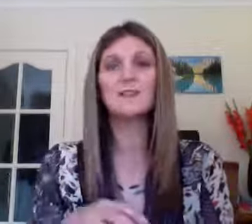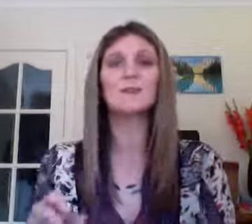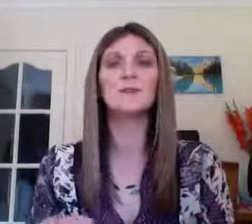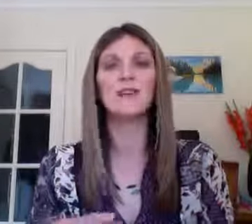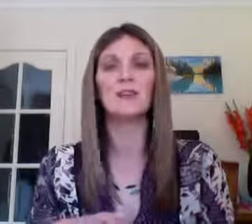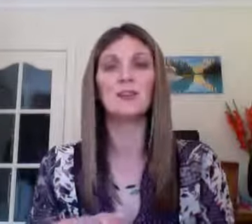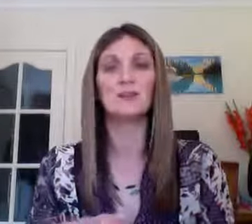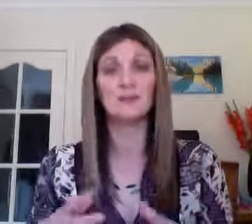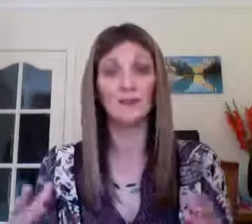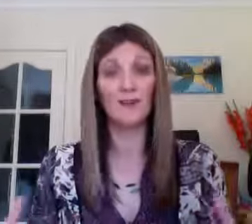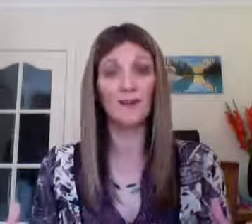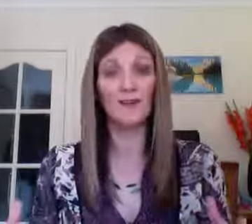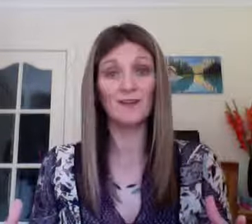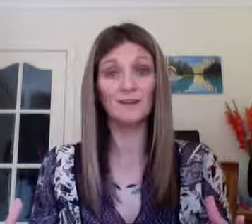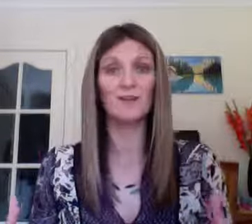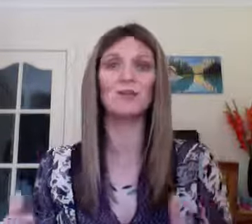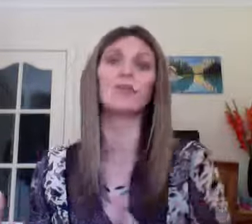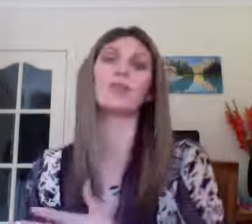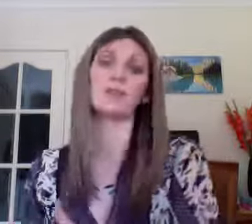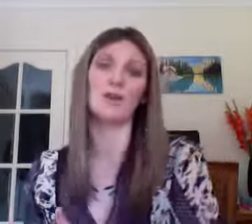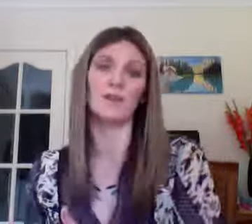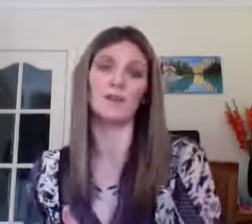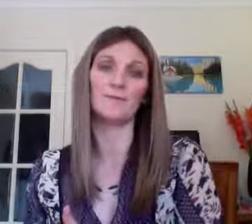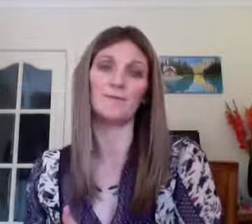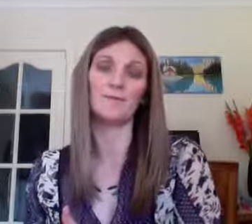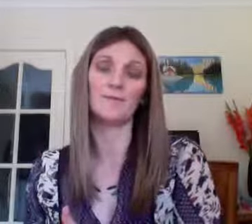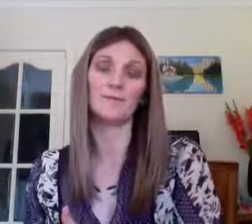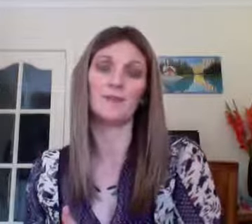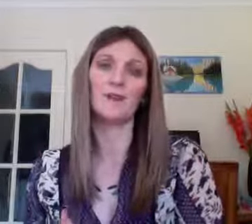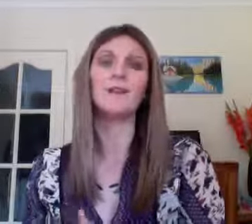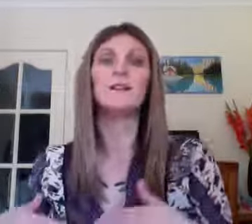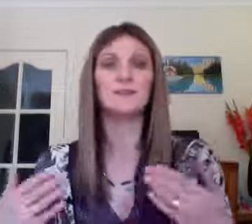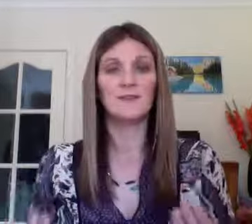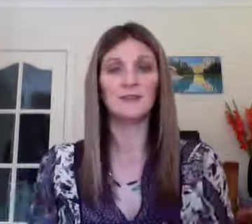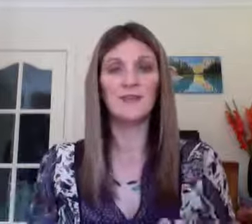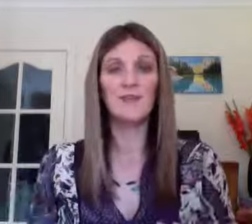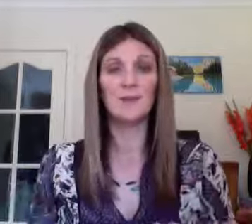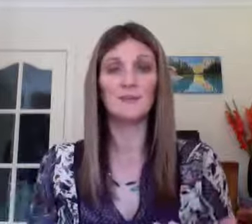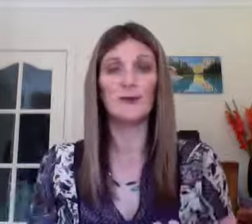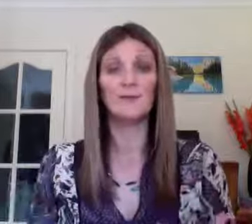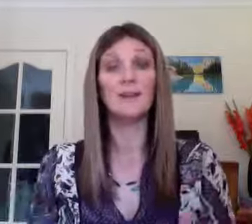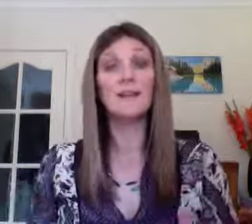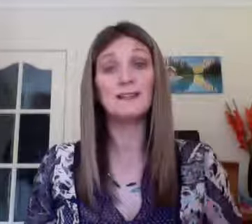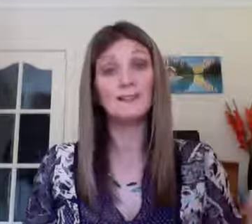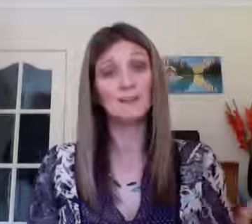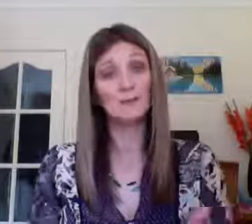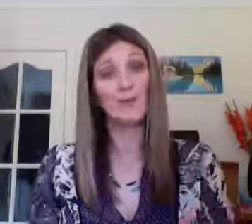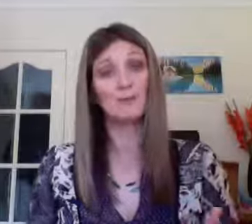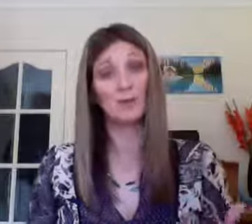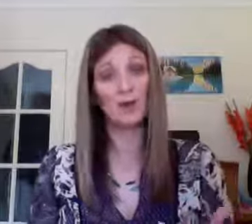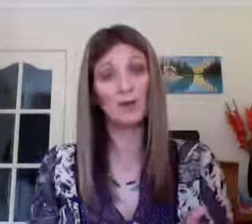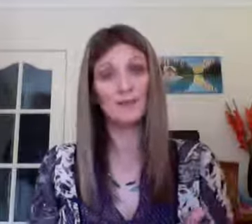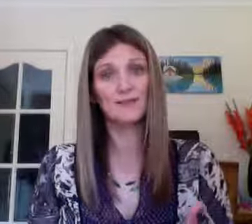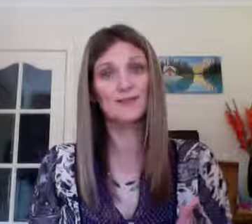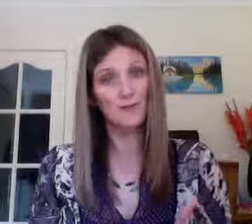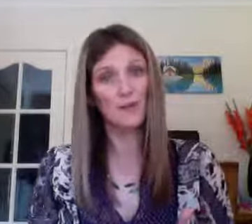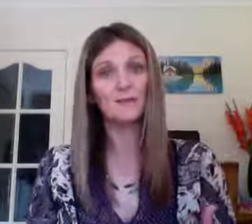always feels like you're surviving and you're not thriving. So this video is about releasing some of those blocks, some of those